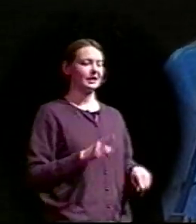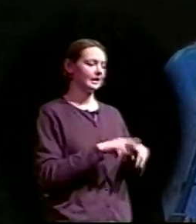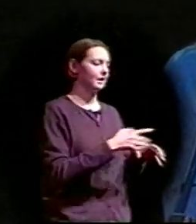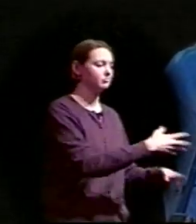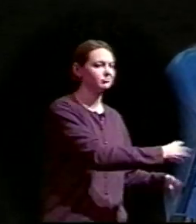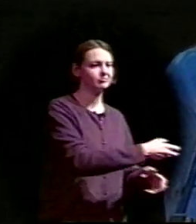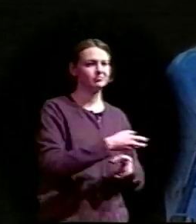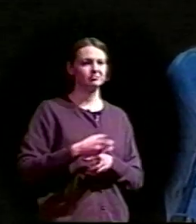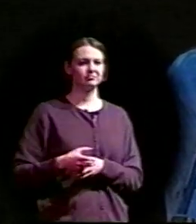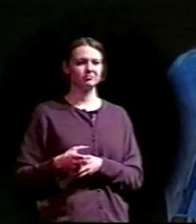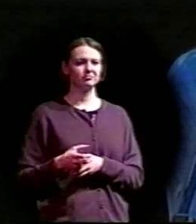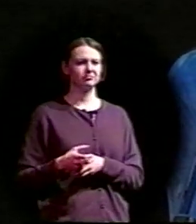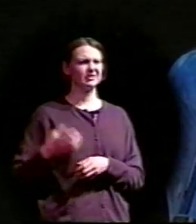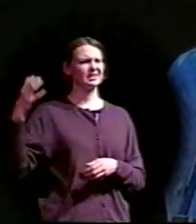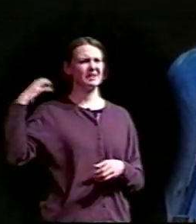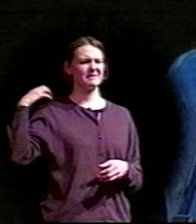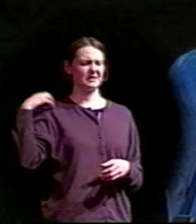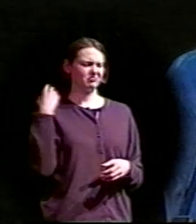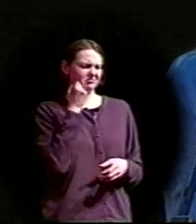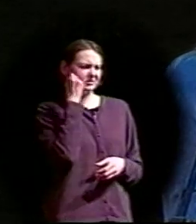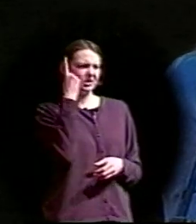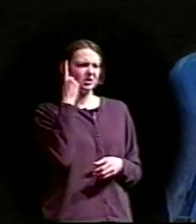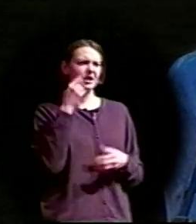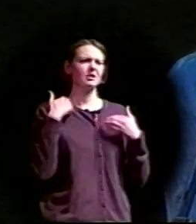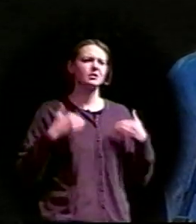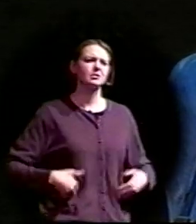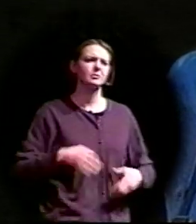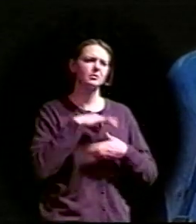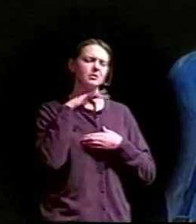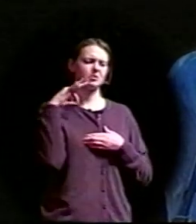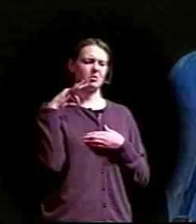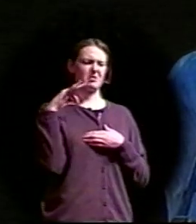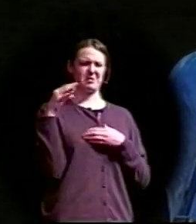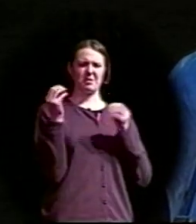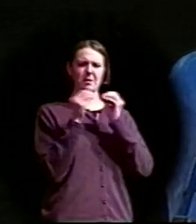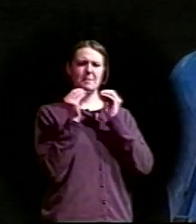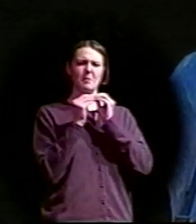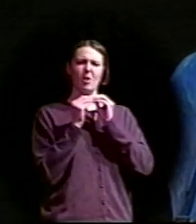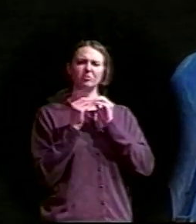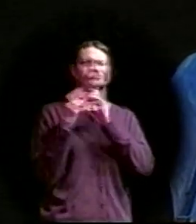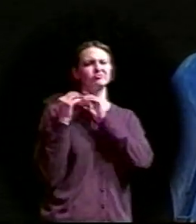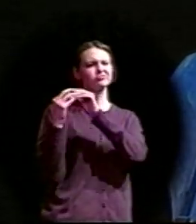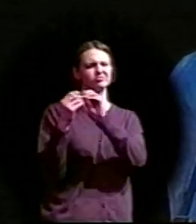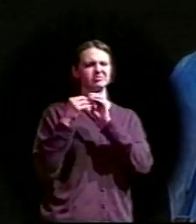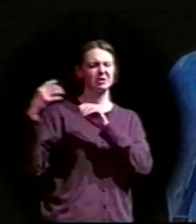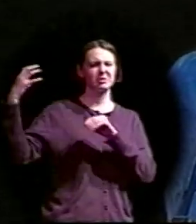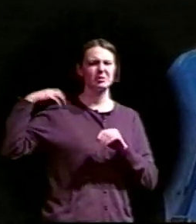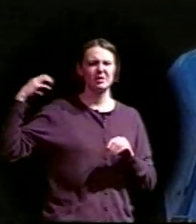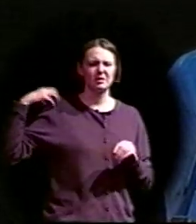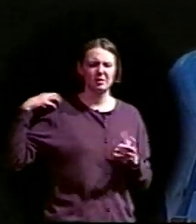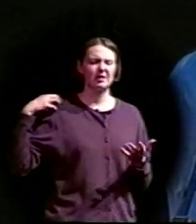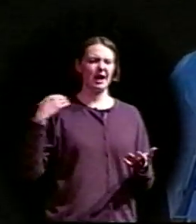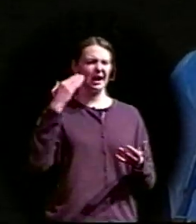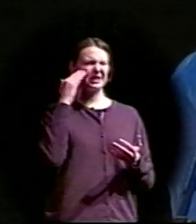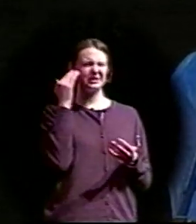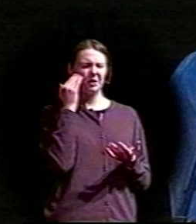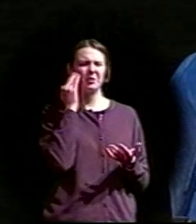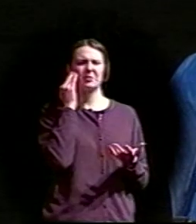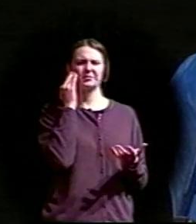nothing of the human soul. The more I have to do with officials, the more I am convinced that insolence and ignorance are helping to jack Davis us